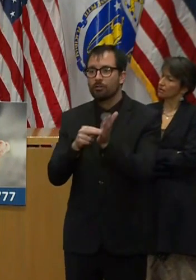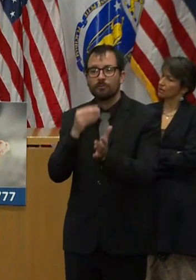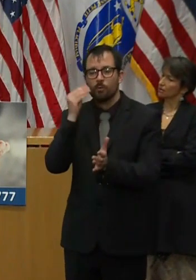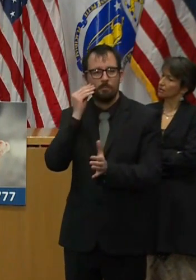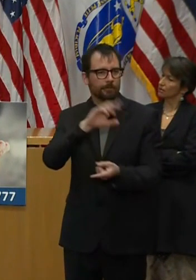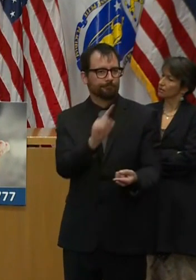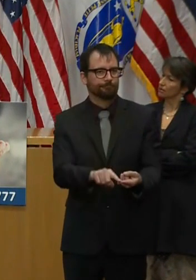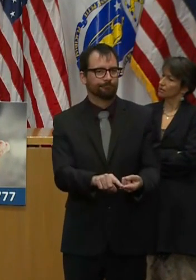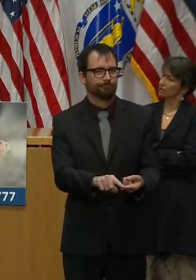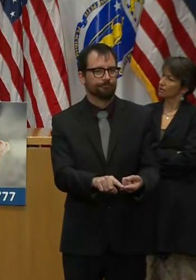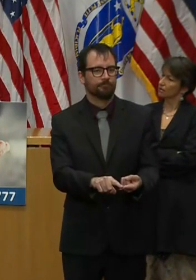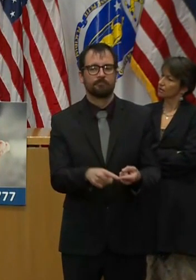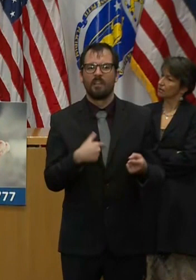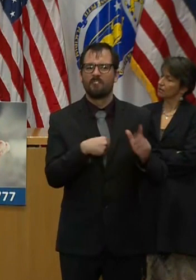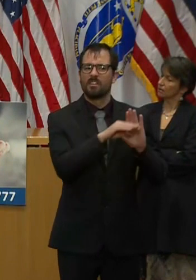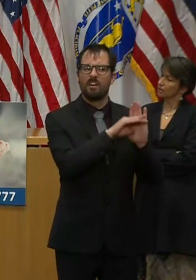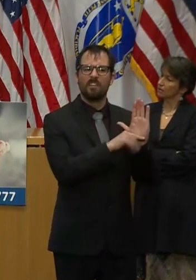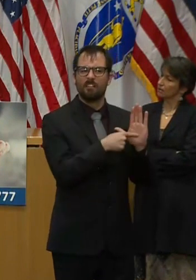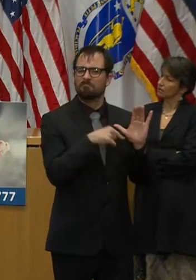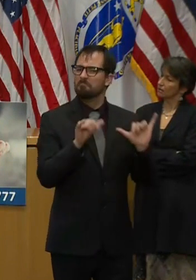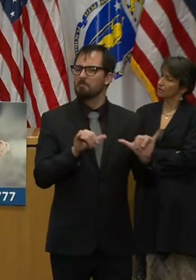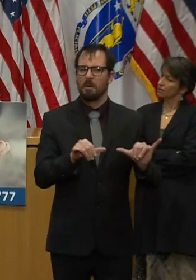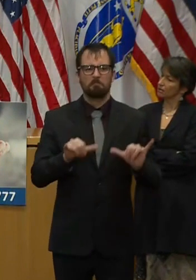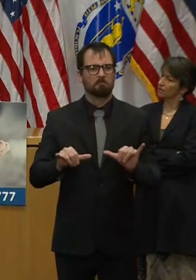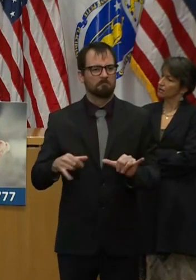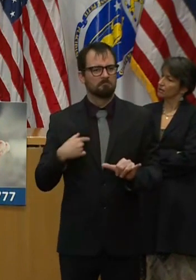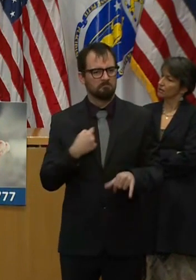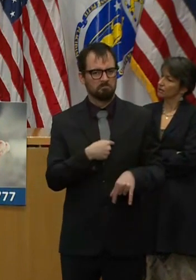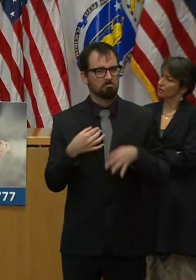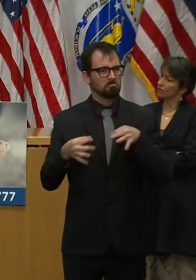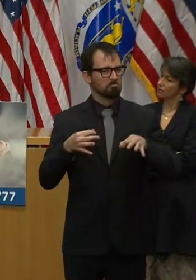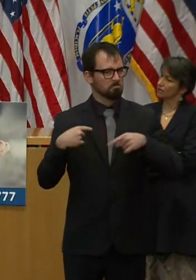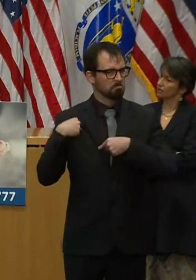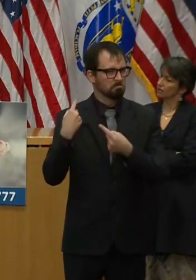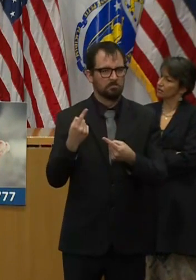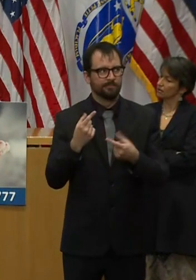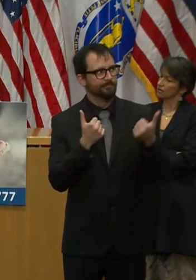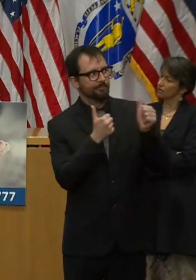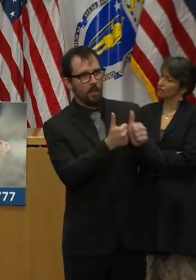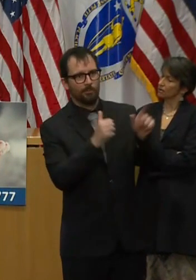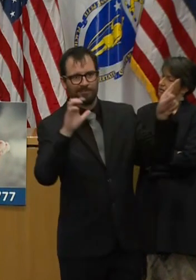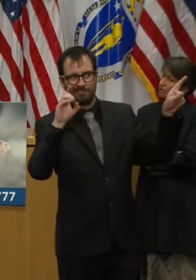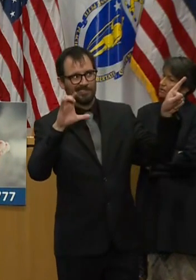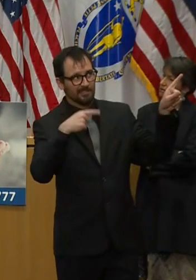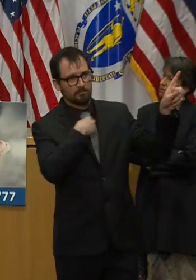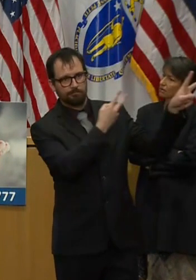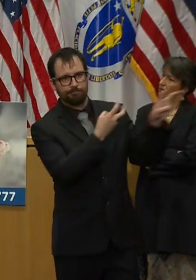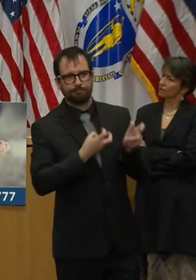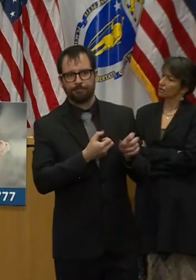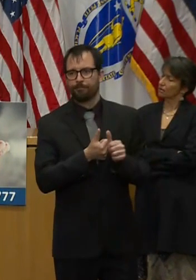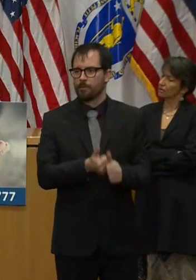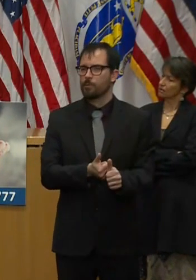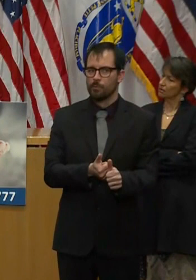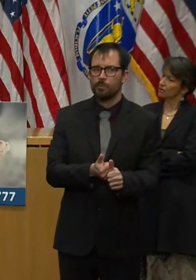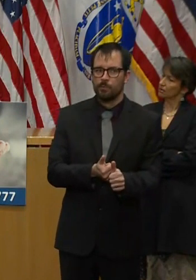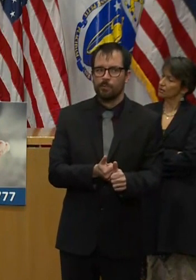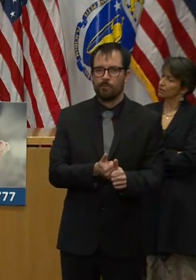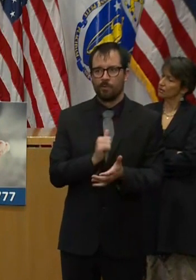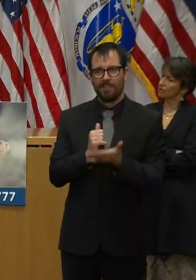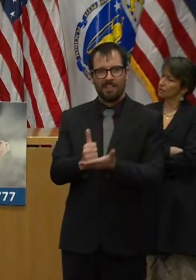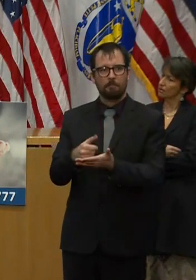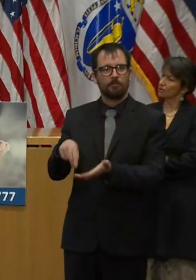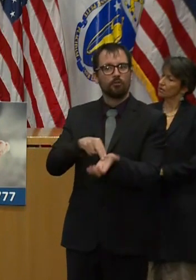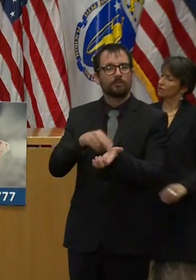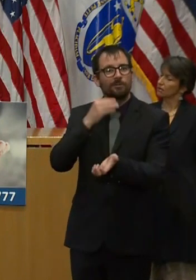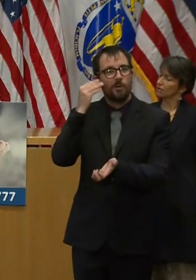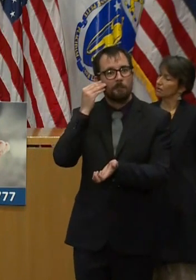that was consistent with the CDC guidelines, which I think you're referencing, to help nursing home operators prepare